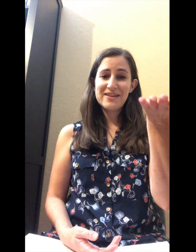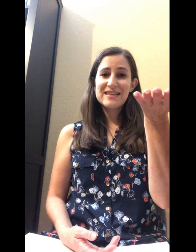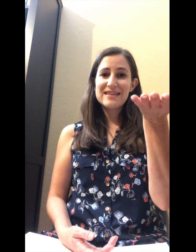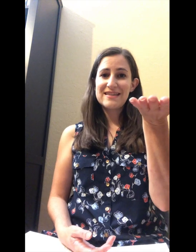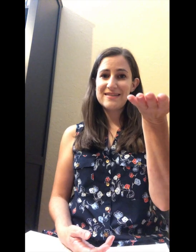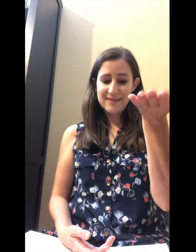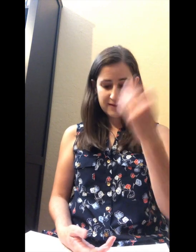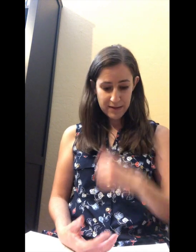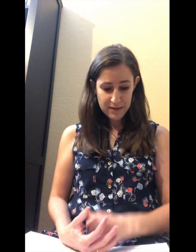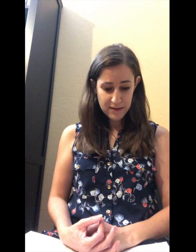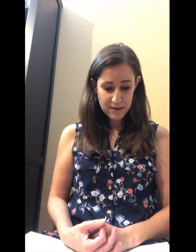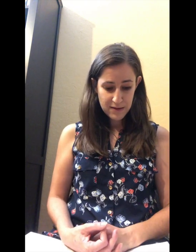Duh.